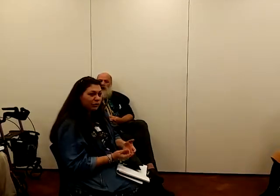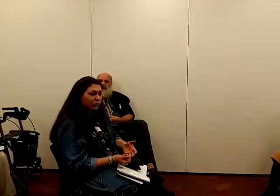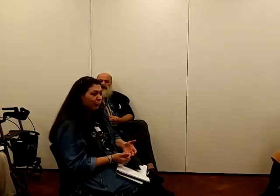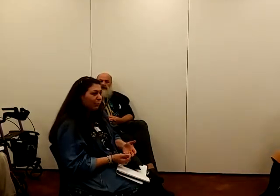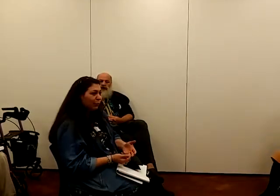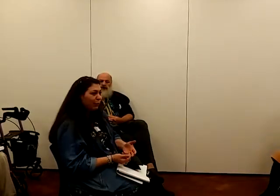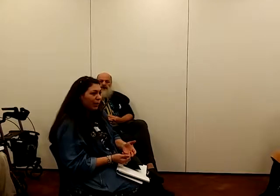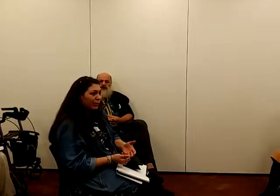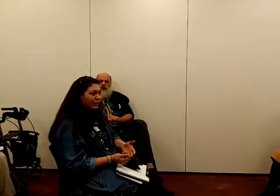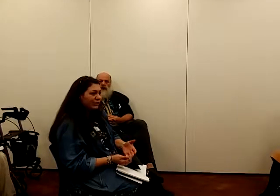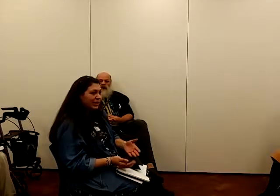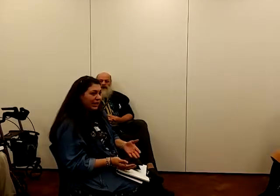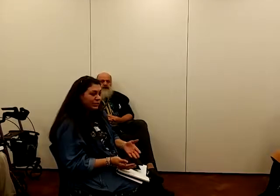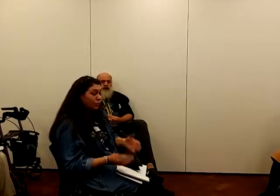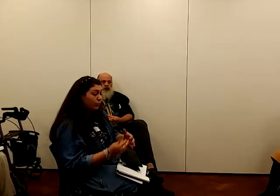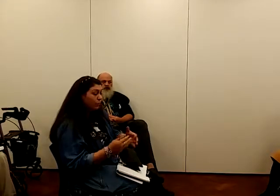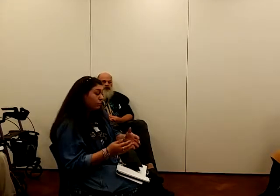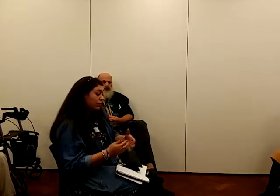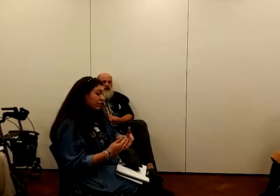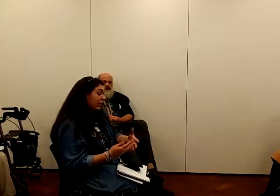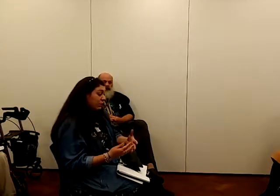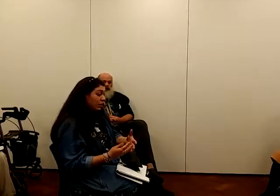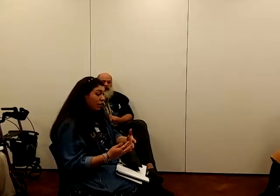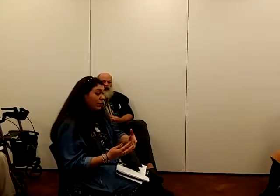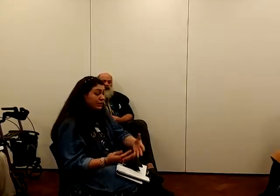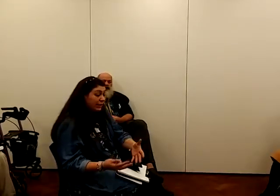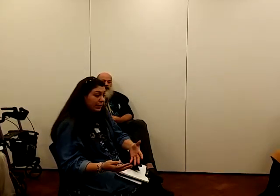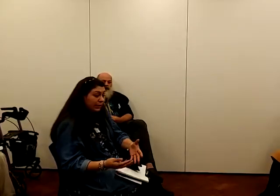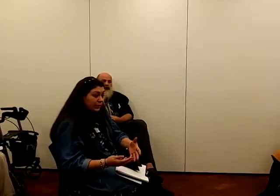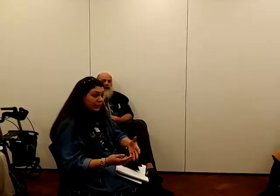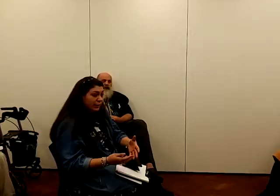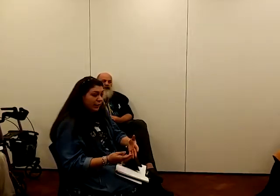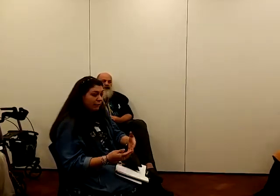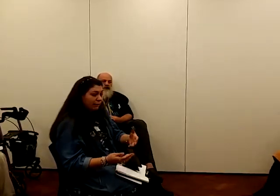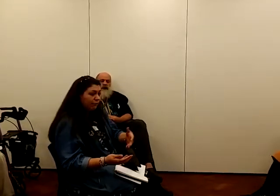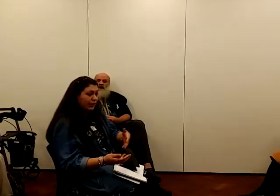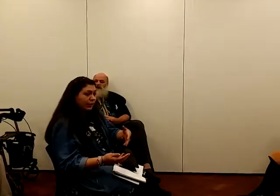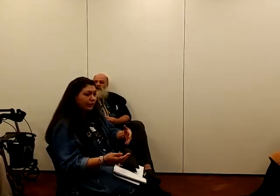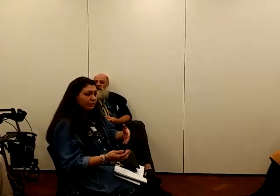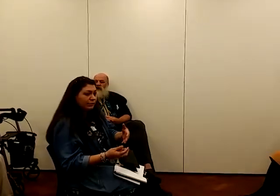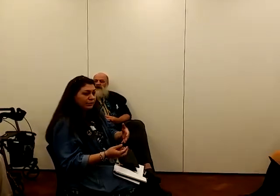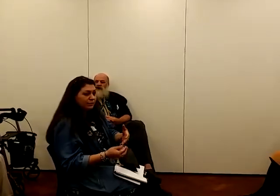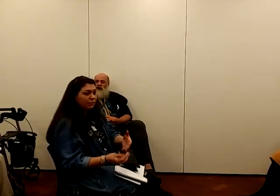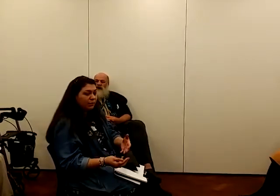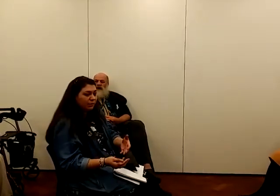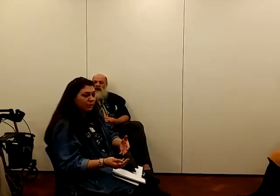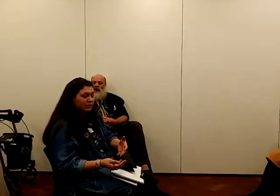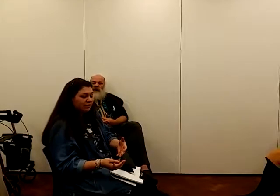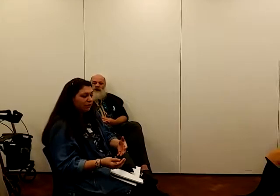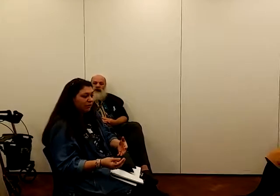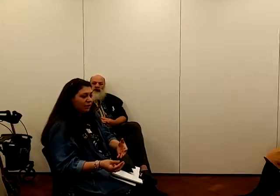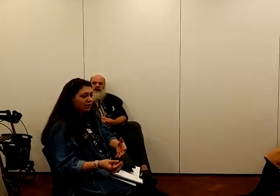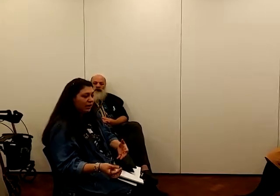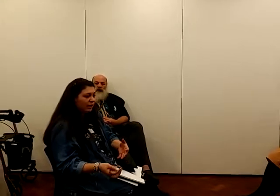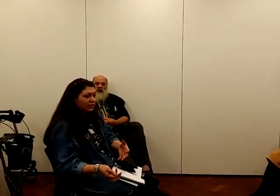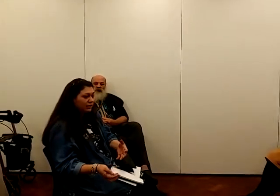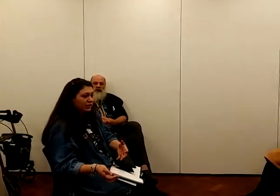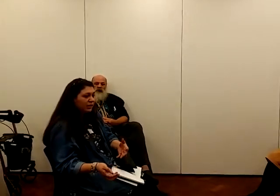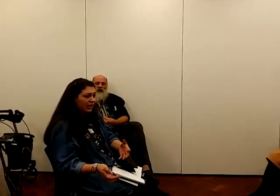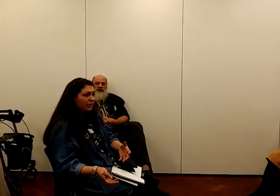all got to a point where we're in tears, or as an advocate, I see it. And I'm thinking that some of my clients can't even get access to